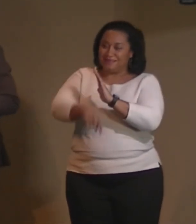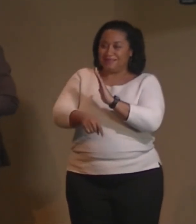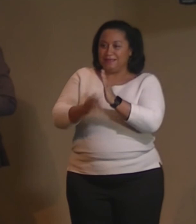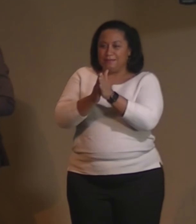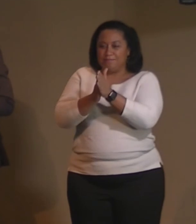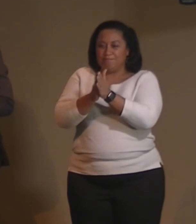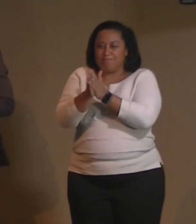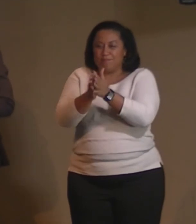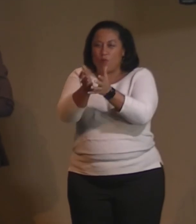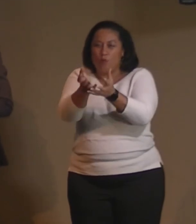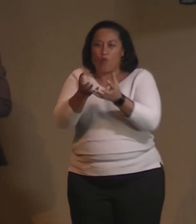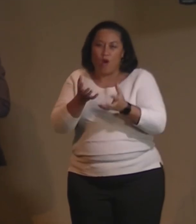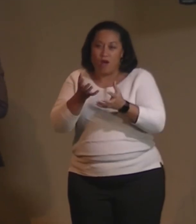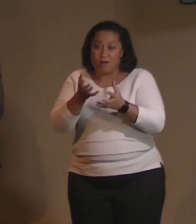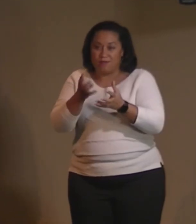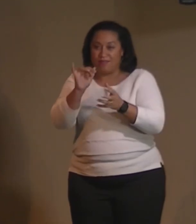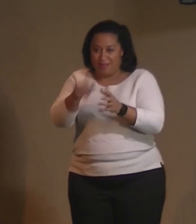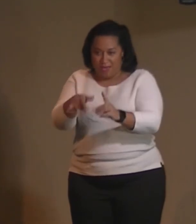is.